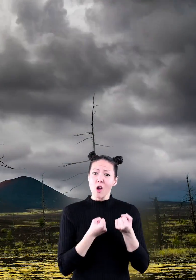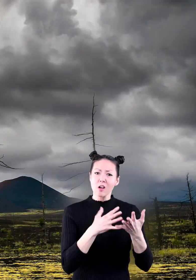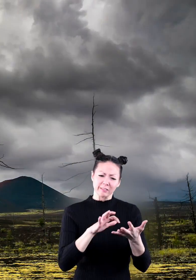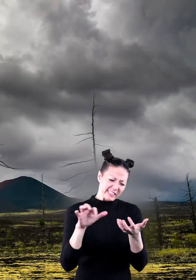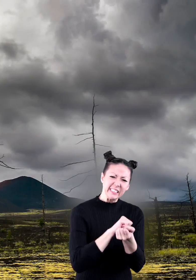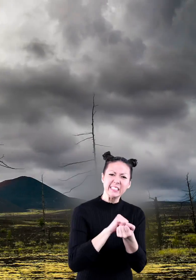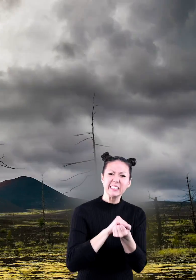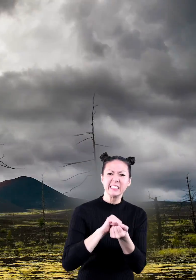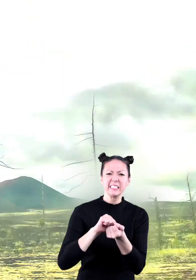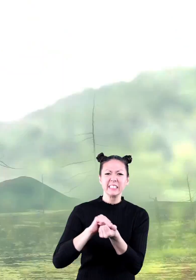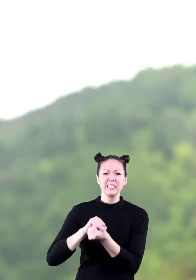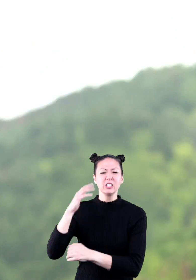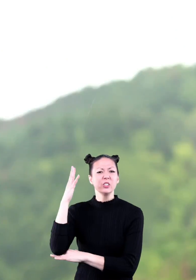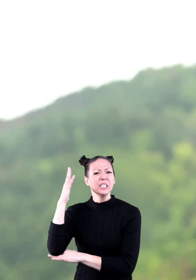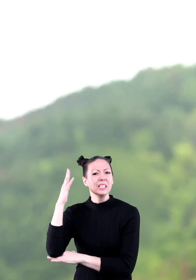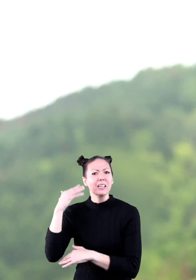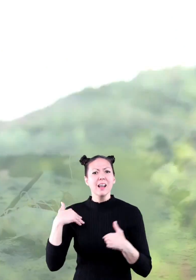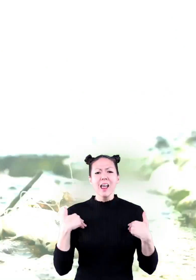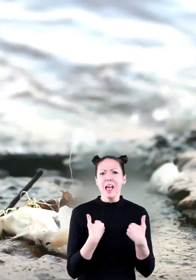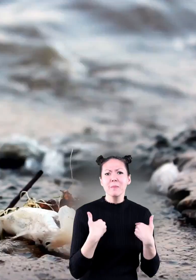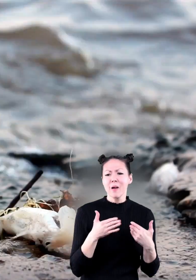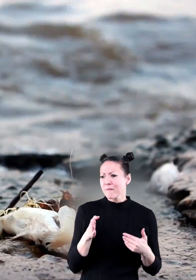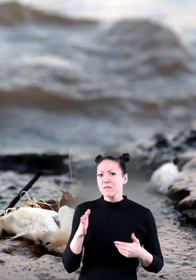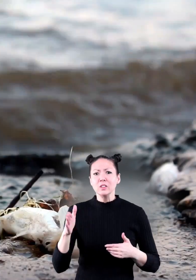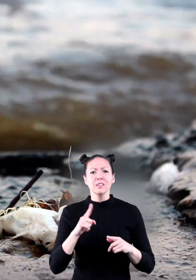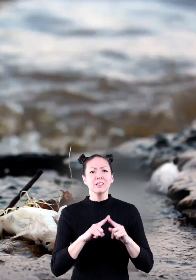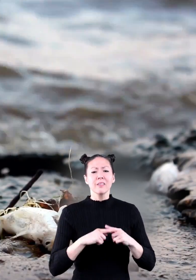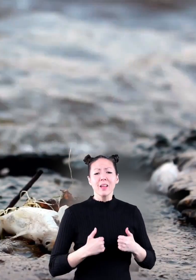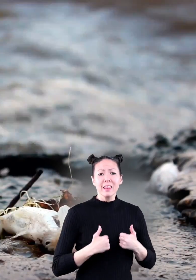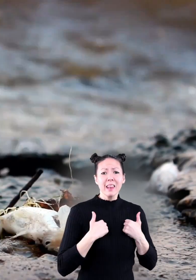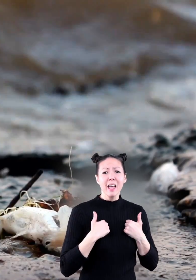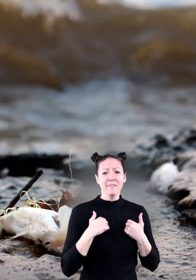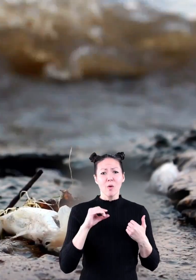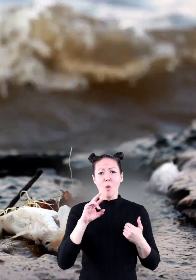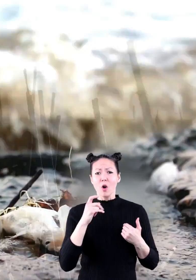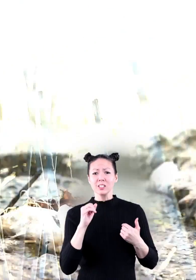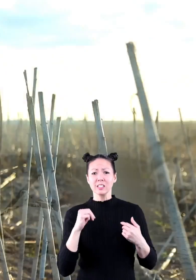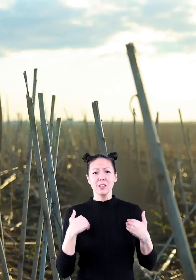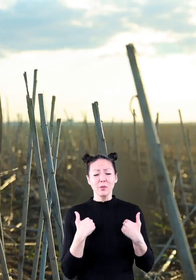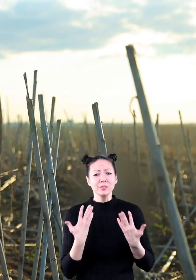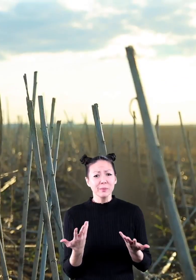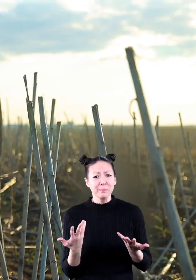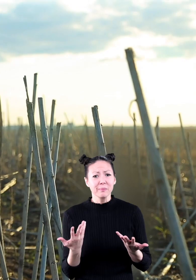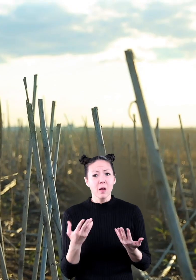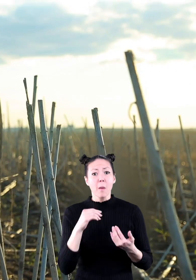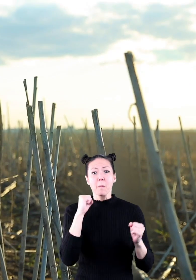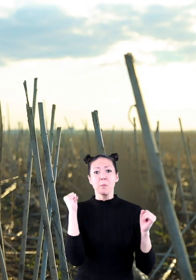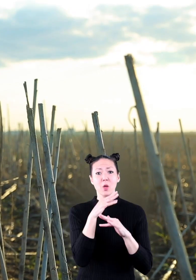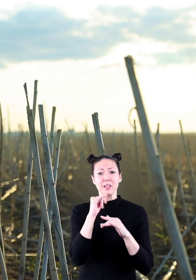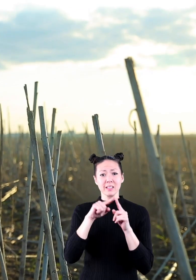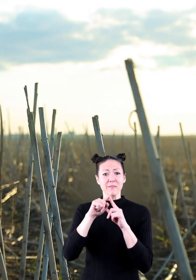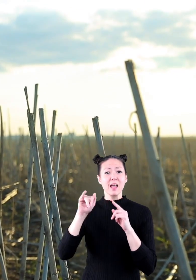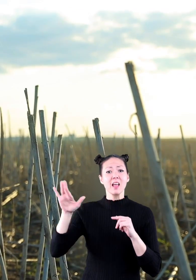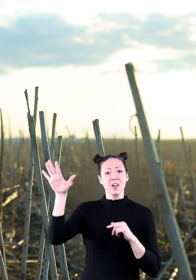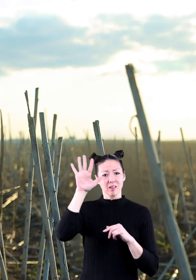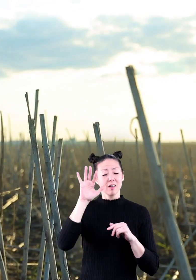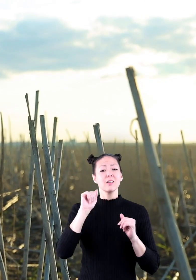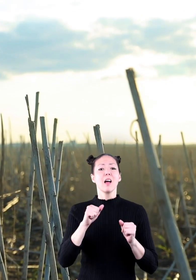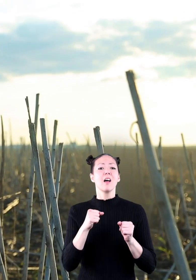harm to trees, animals, fish, and other organisms. The pollutants in our air can also make it harder for